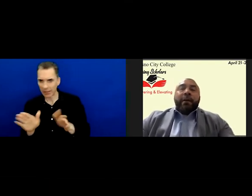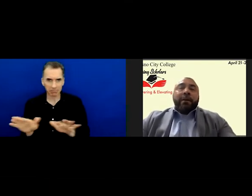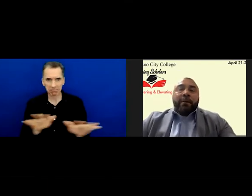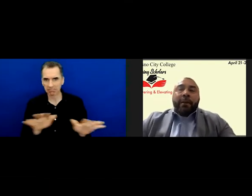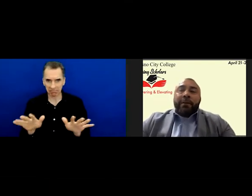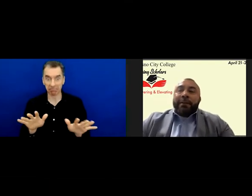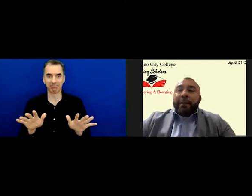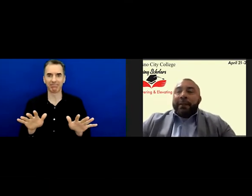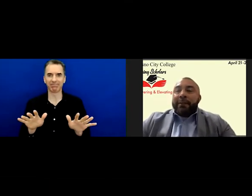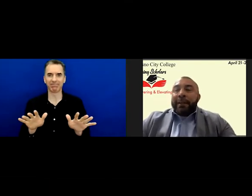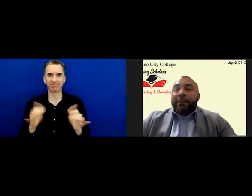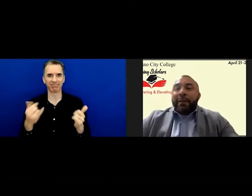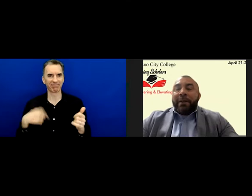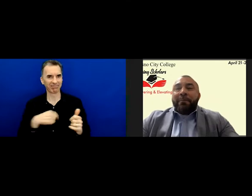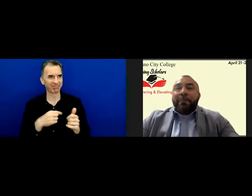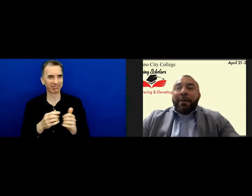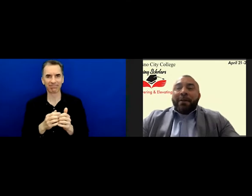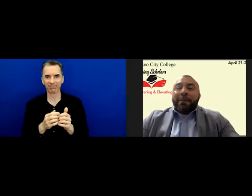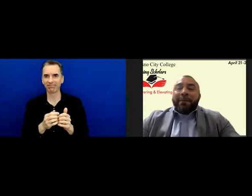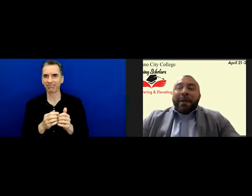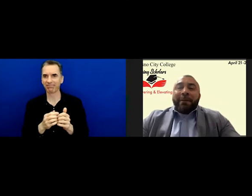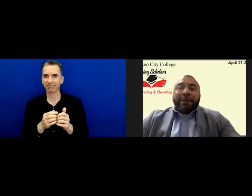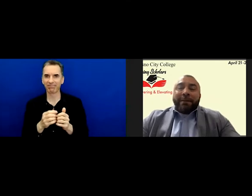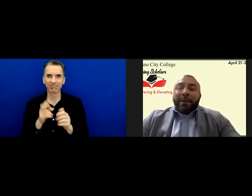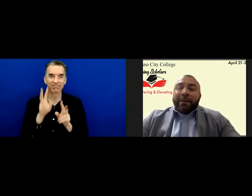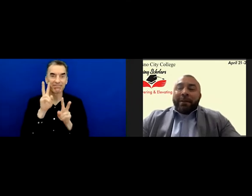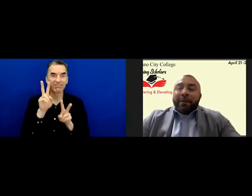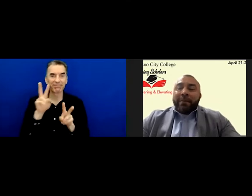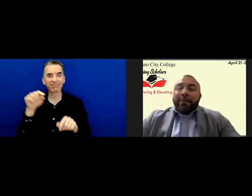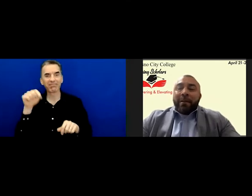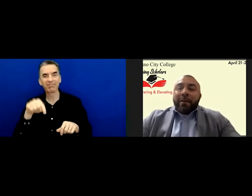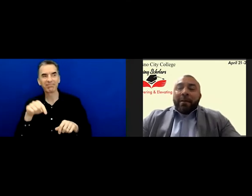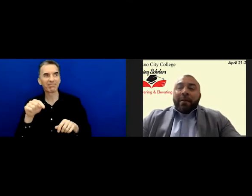very interested in seeing what comes out of this event.